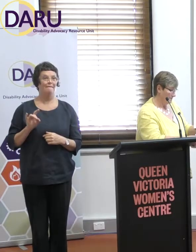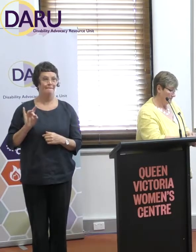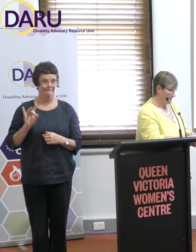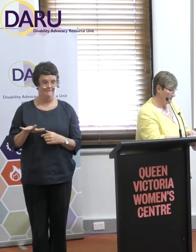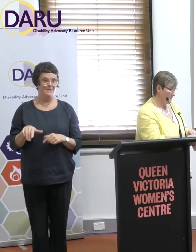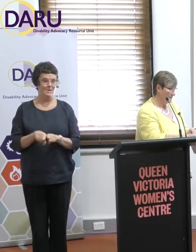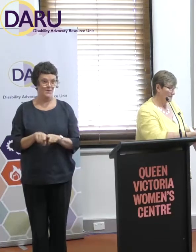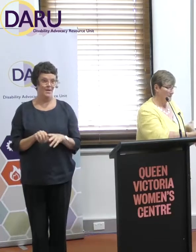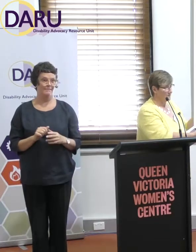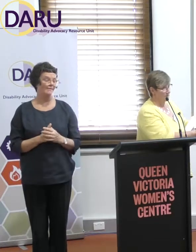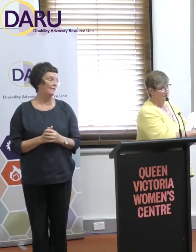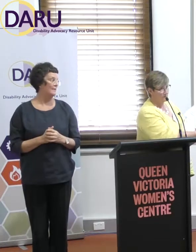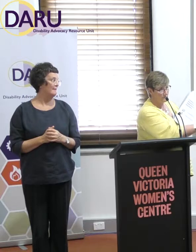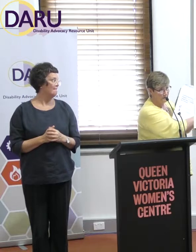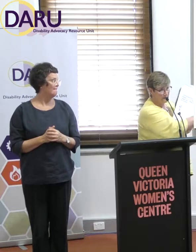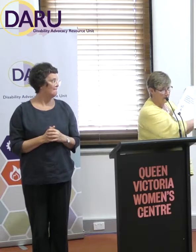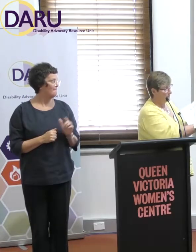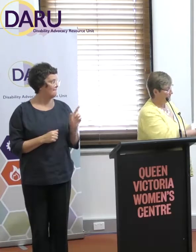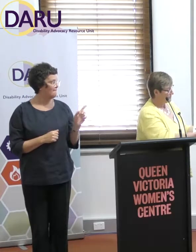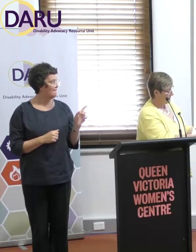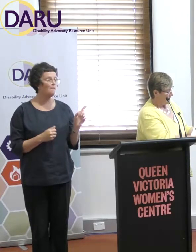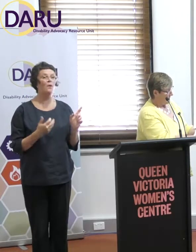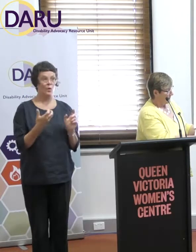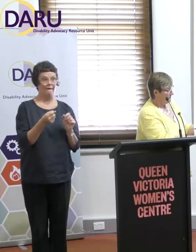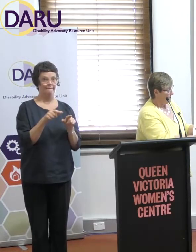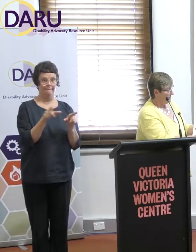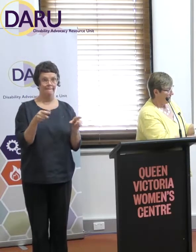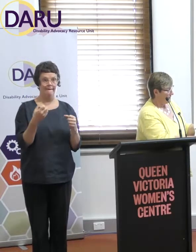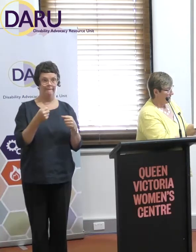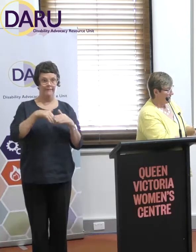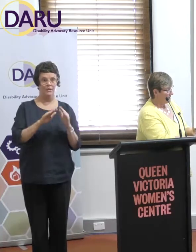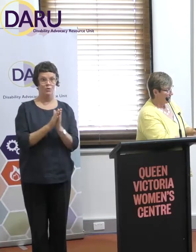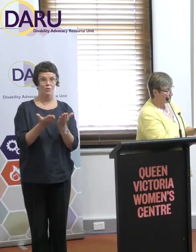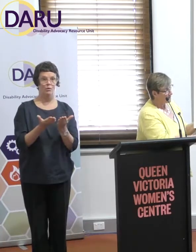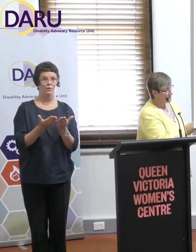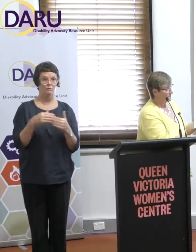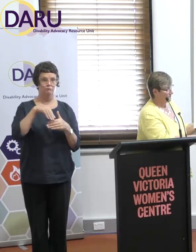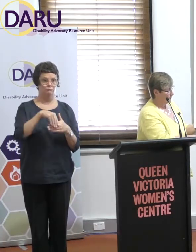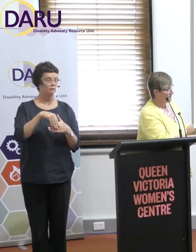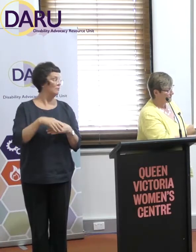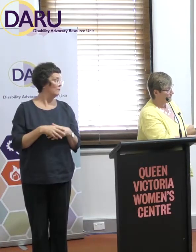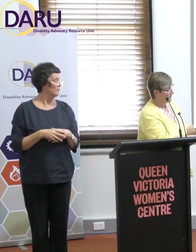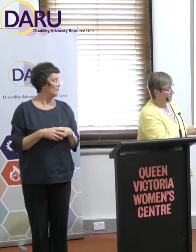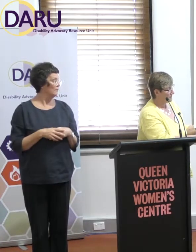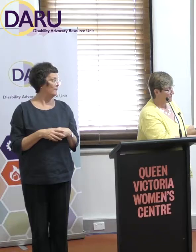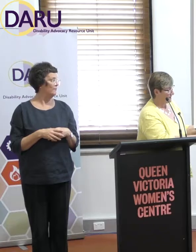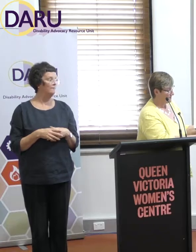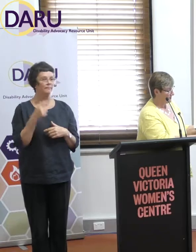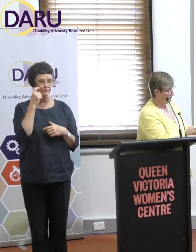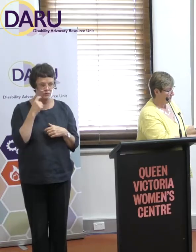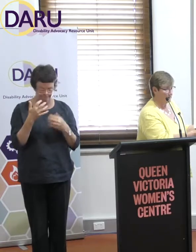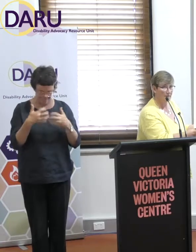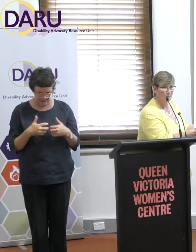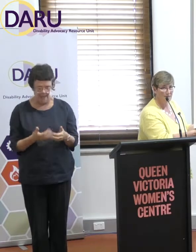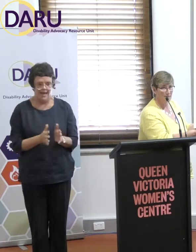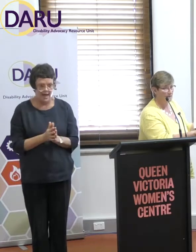that in that, so this, you do have this in your papers, trying to work through how you explain